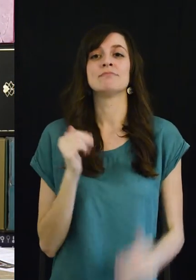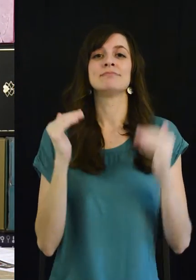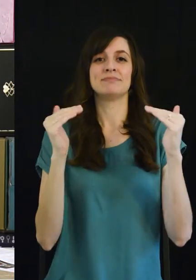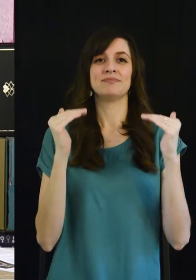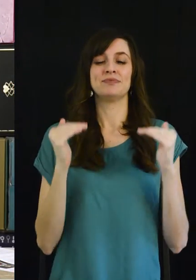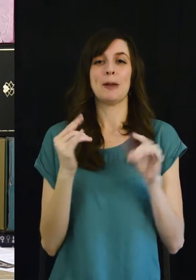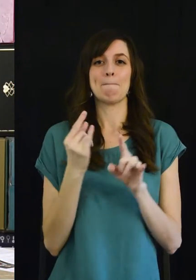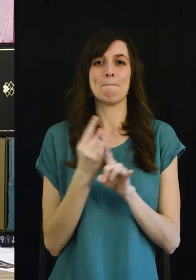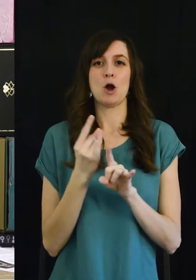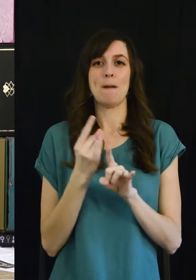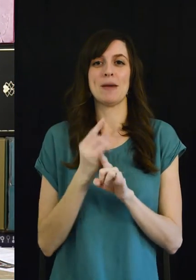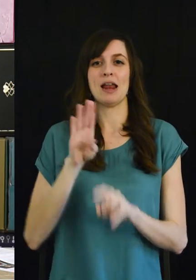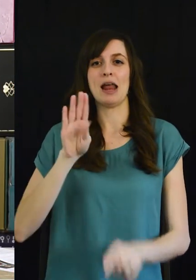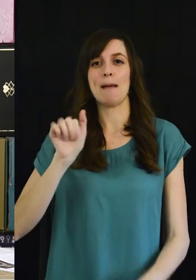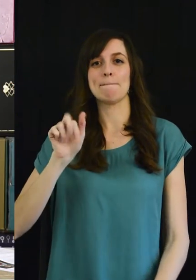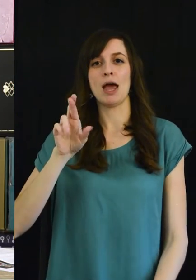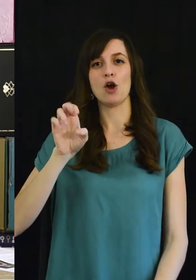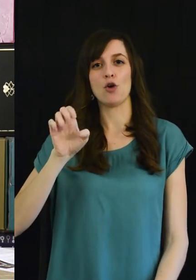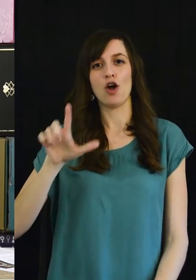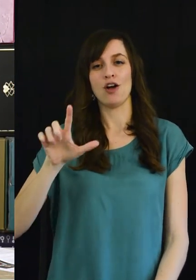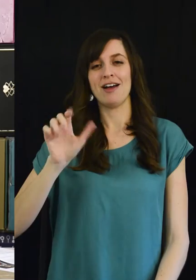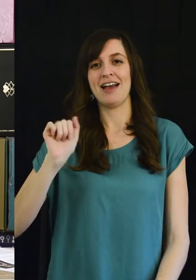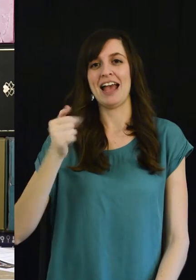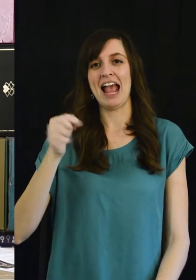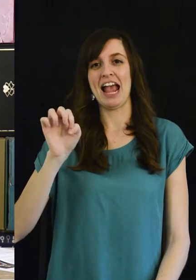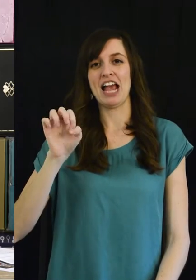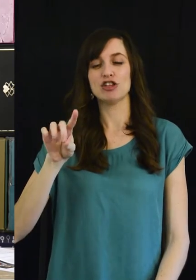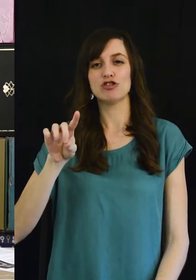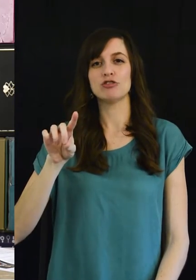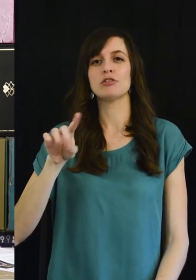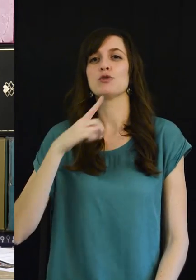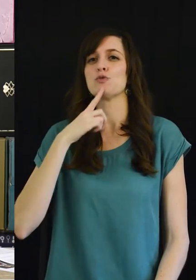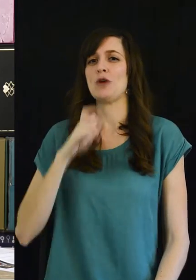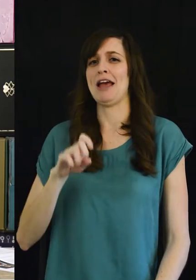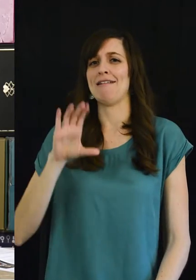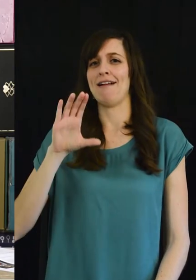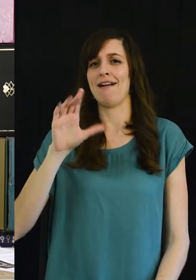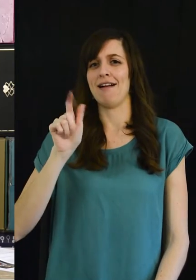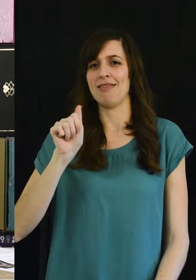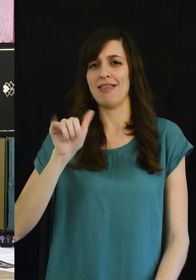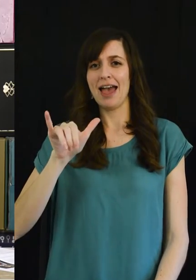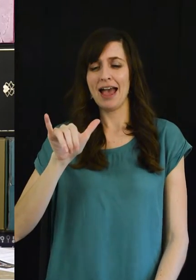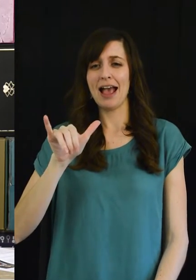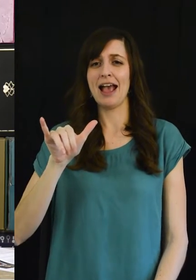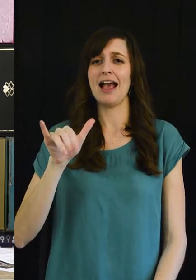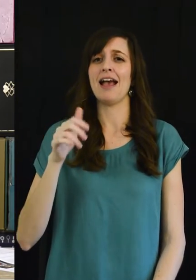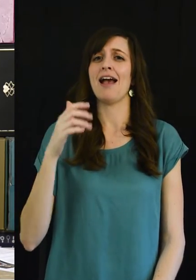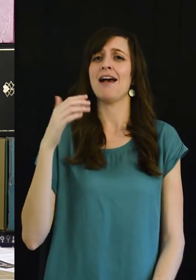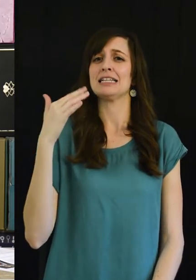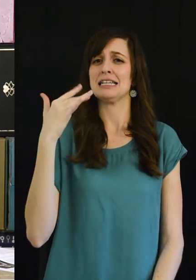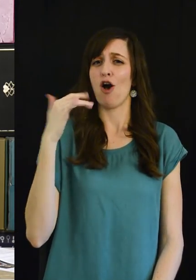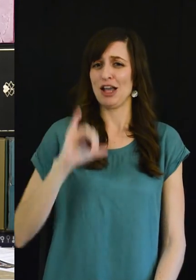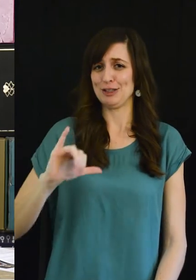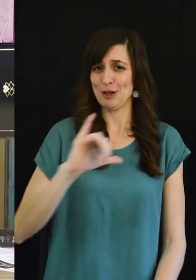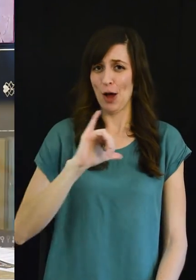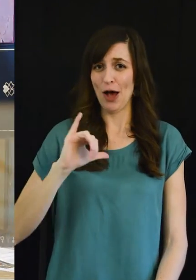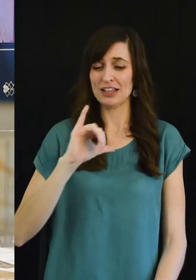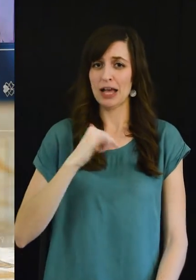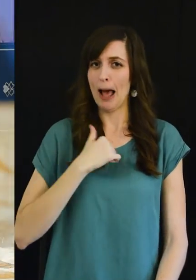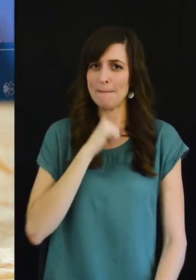bourbon barrel aged red clay southern hot sauce I'm not a big hot sauce fan but